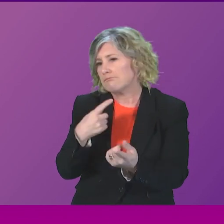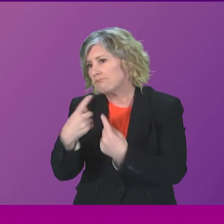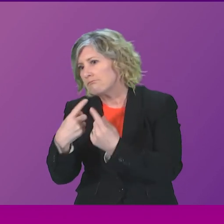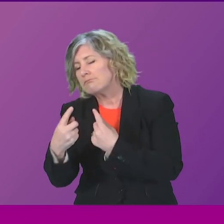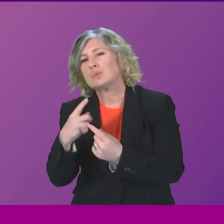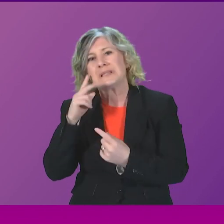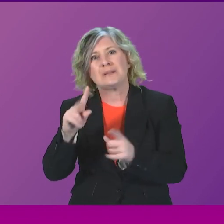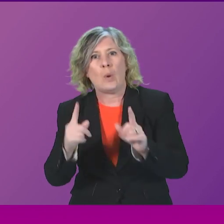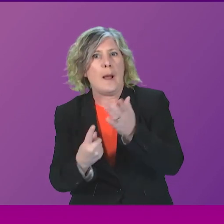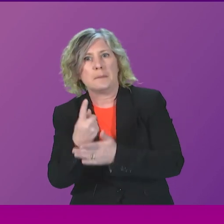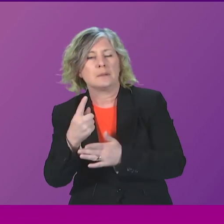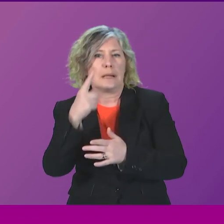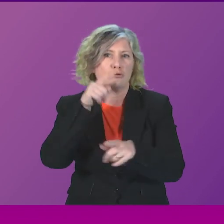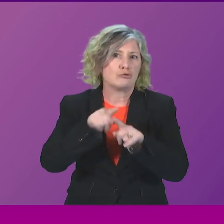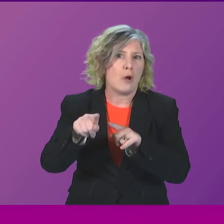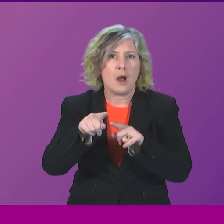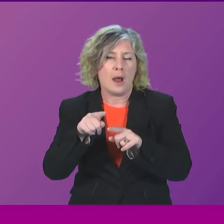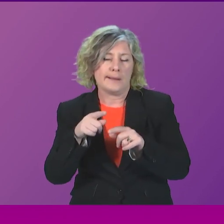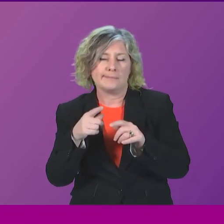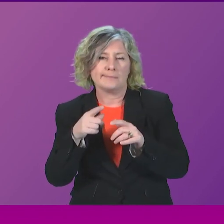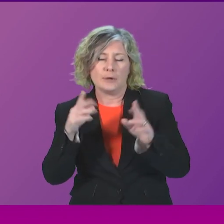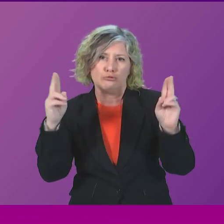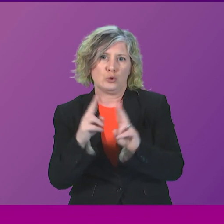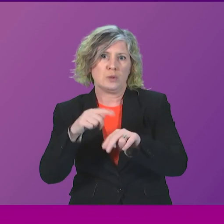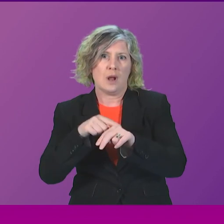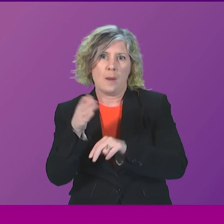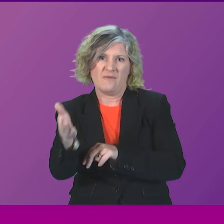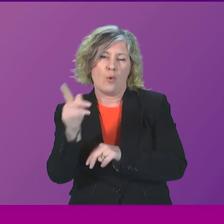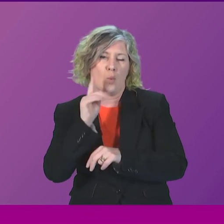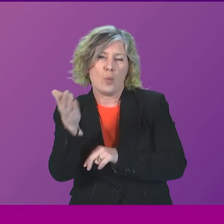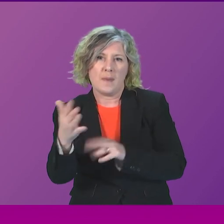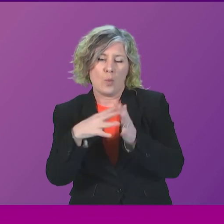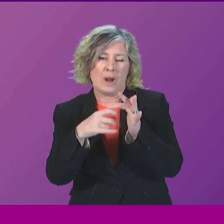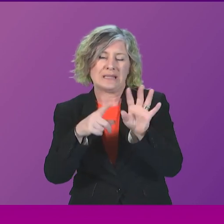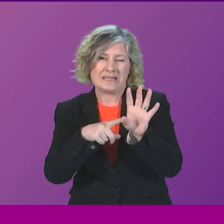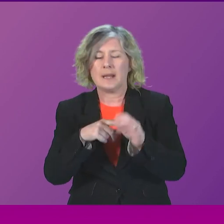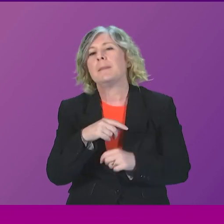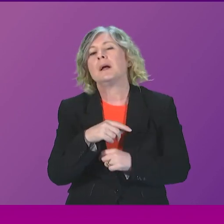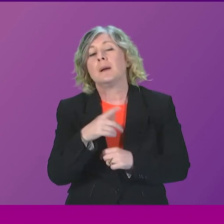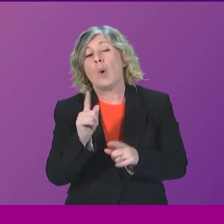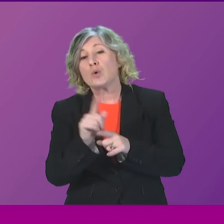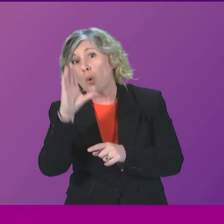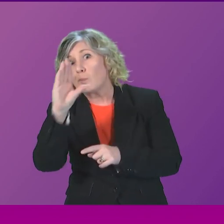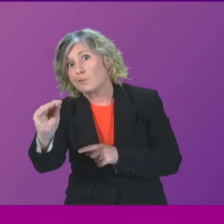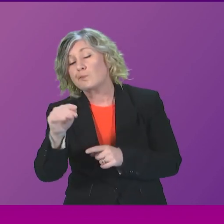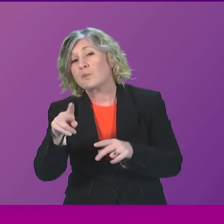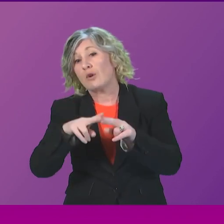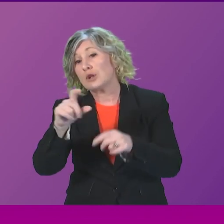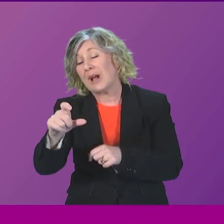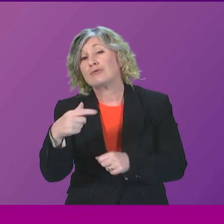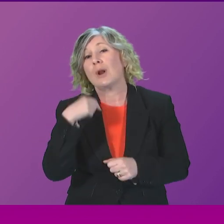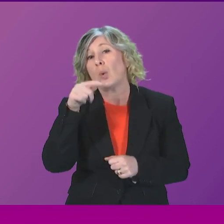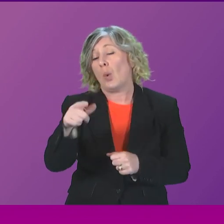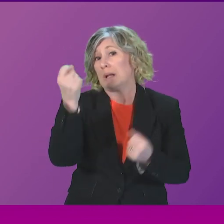anything further that can be done in Wendy's particular case. What I would say to Foizal Chowdhury, and I know he understands this well,